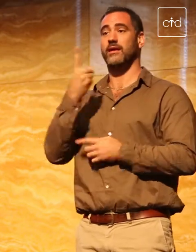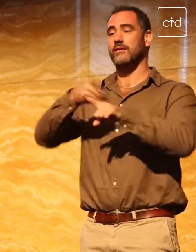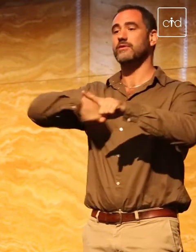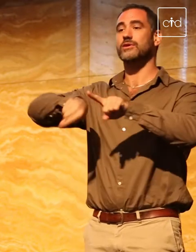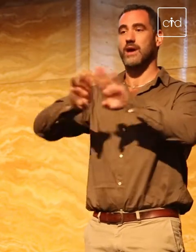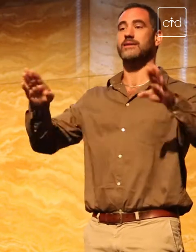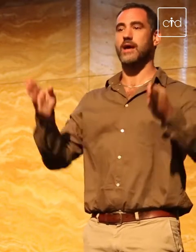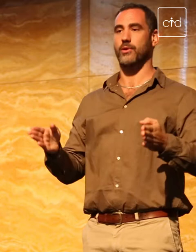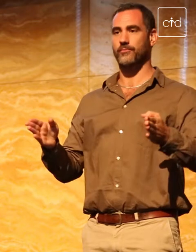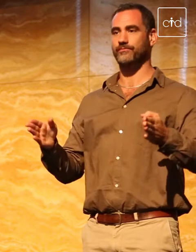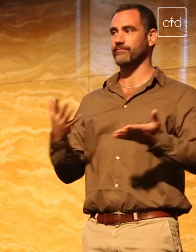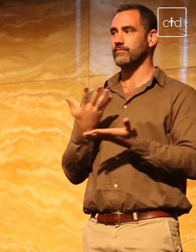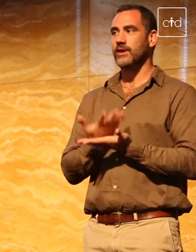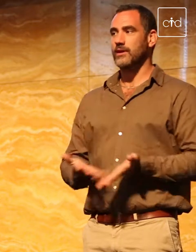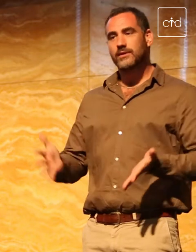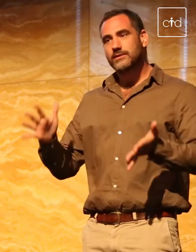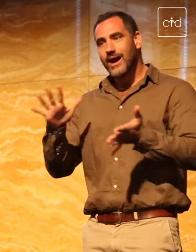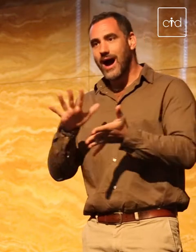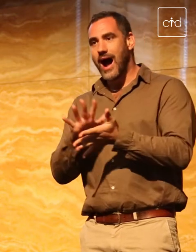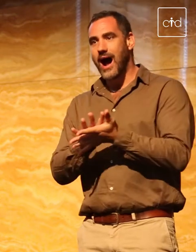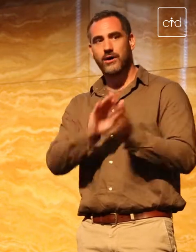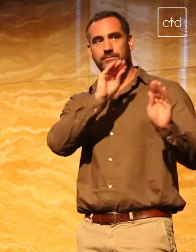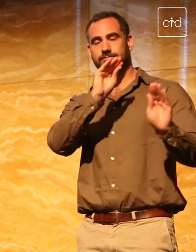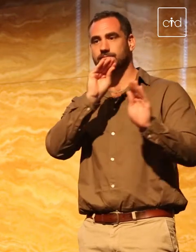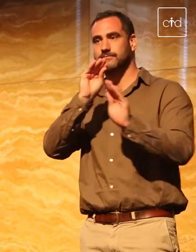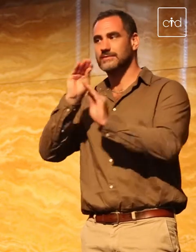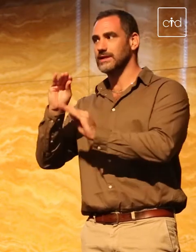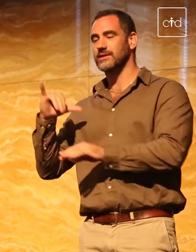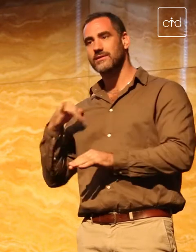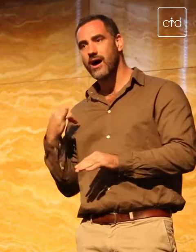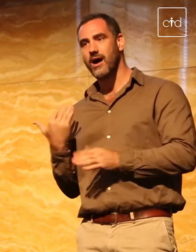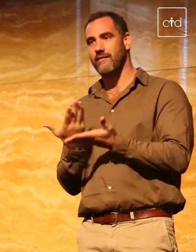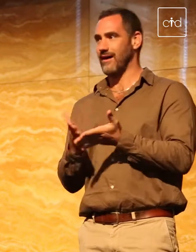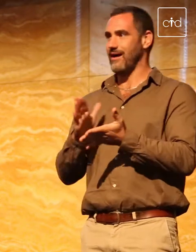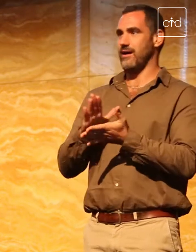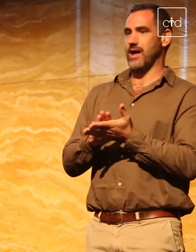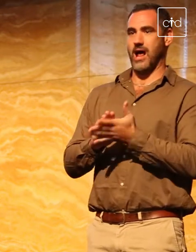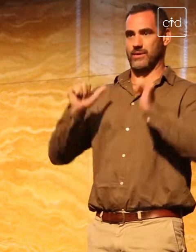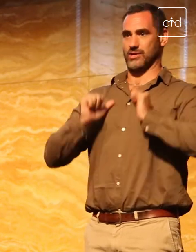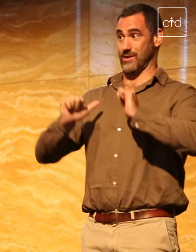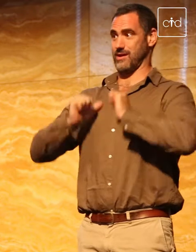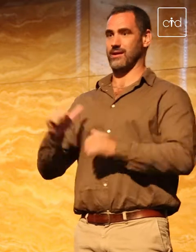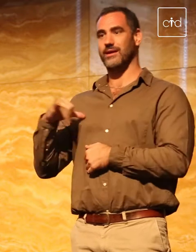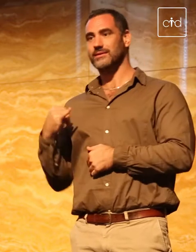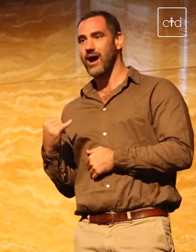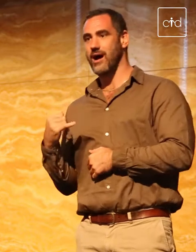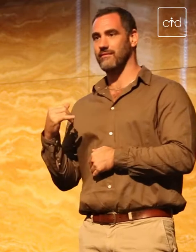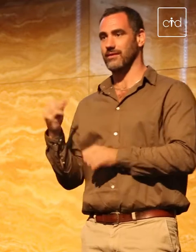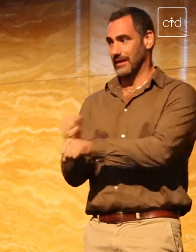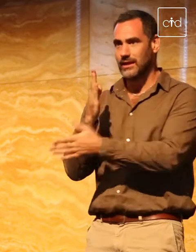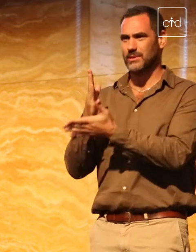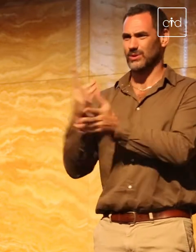table. How do we actually get that message out? How do we train our staff? How do we get them to listen?